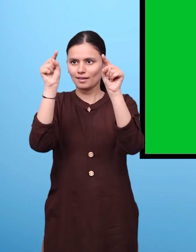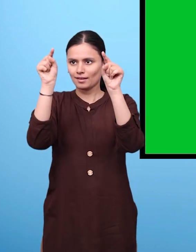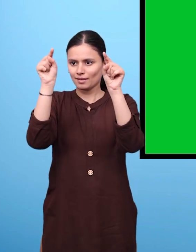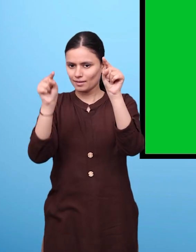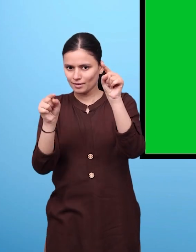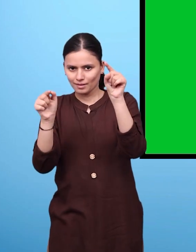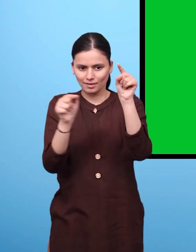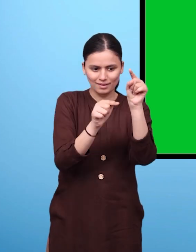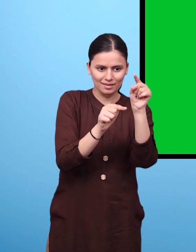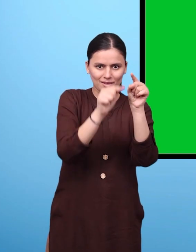the objects